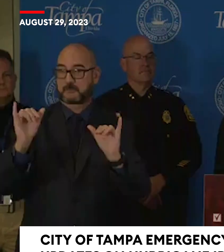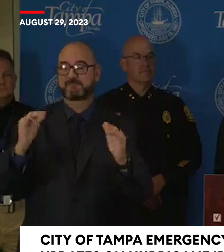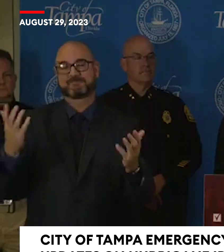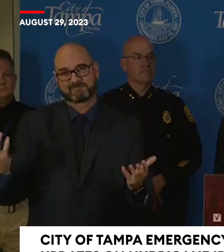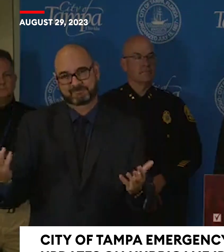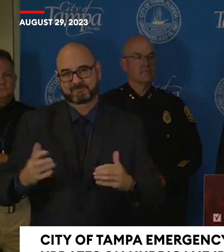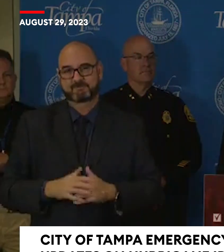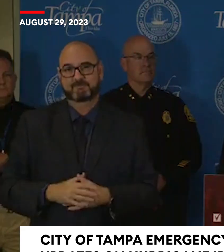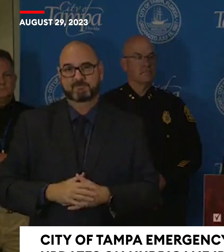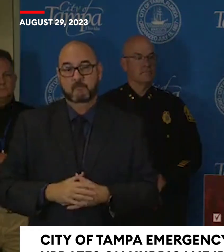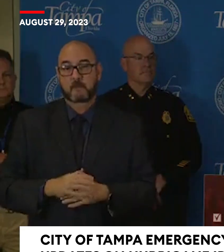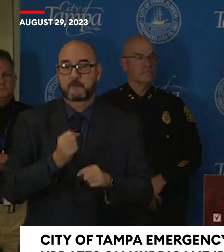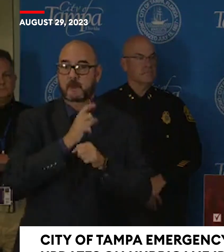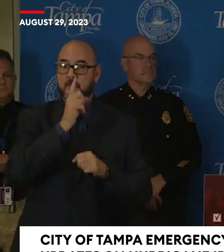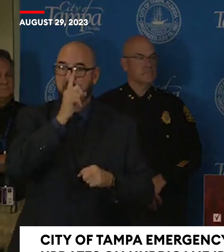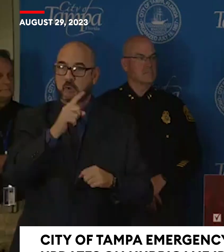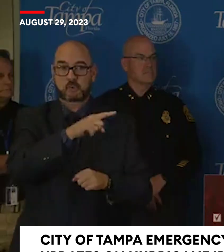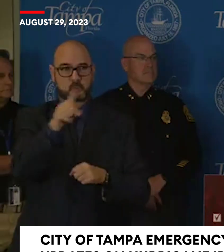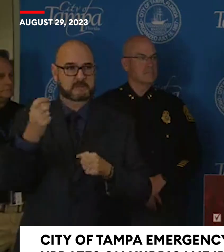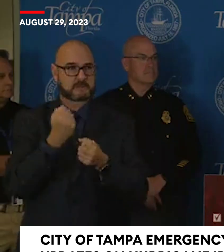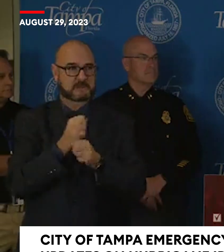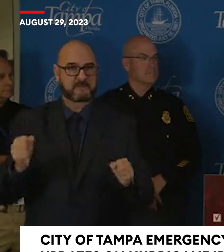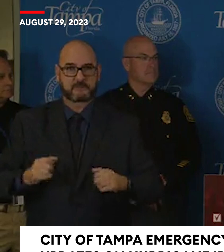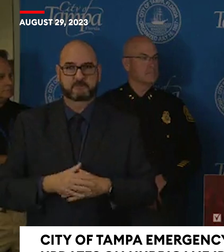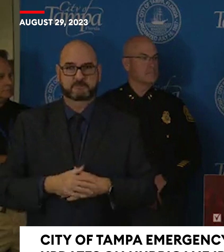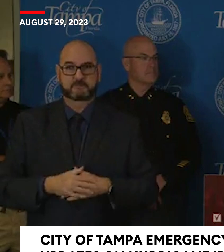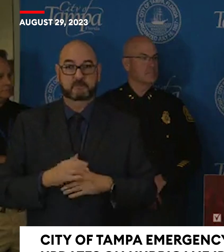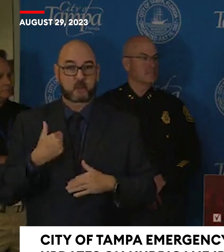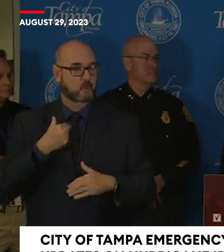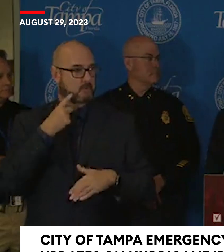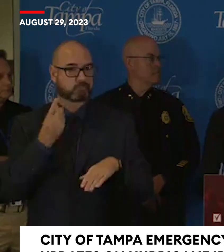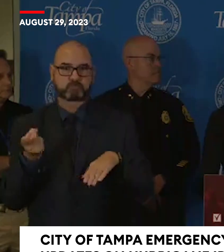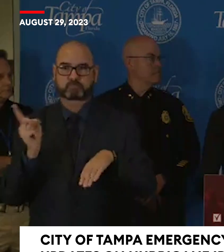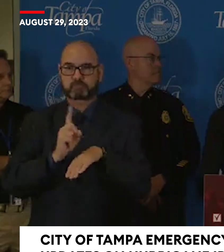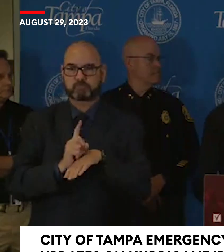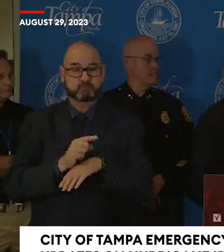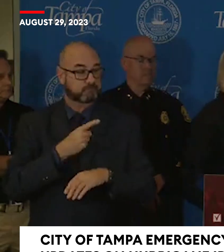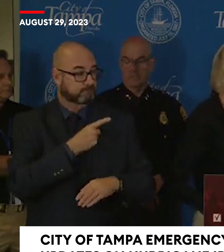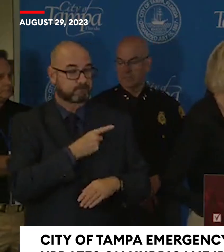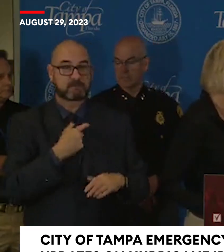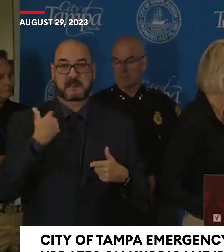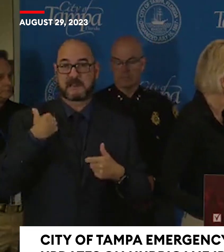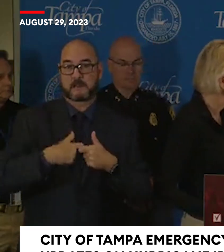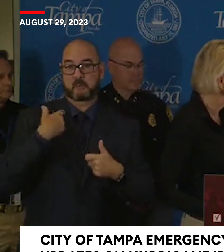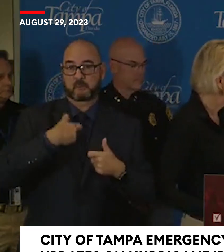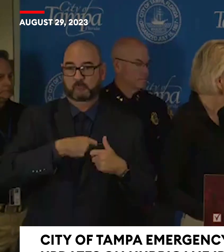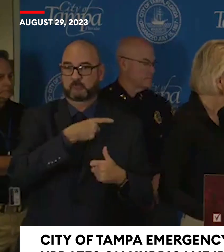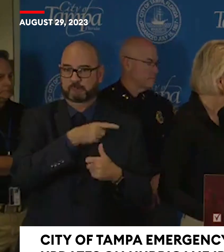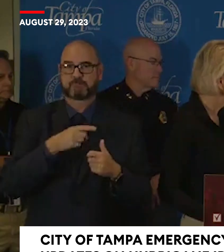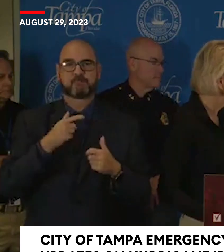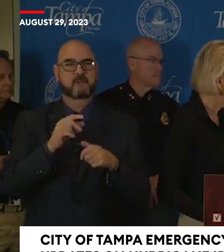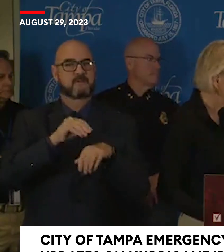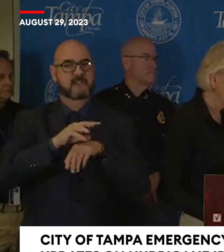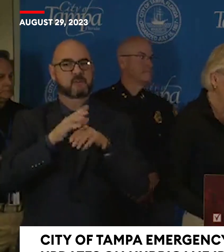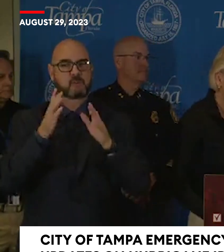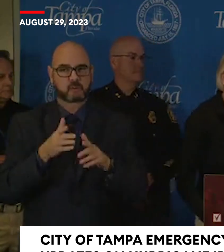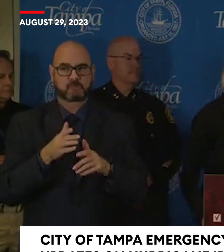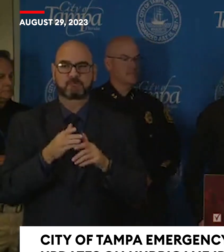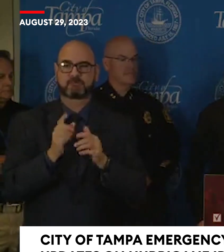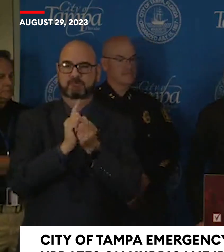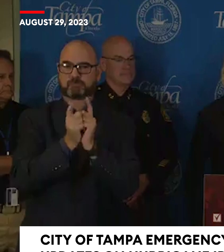safely. Now I want to bring up our Hispanic advisory, Maribel Garrison,